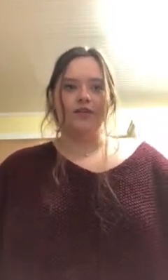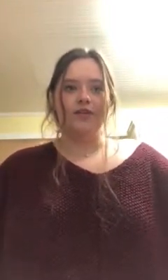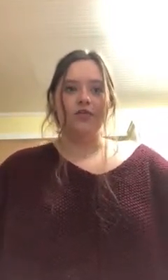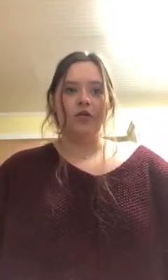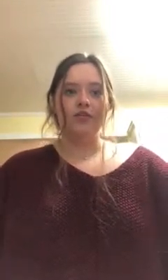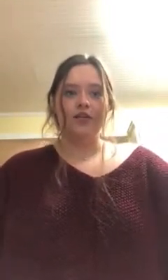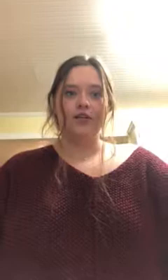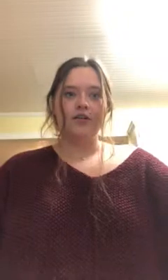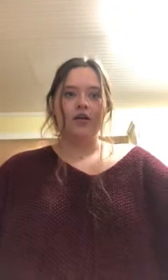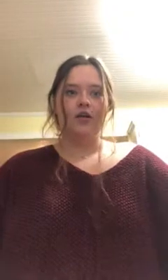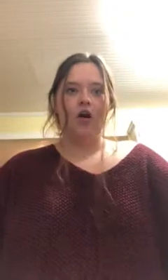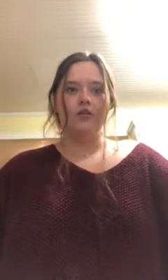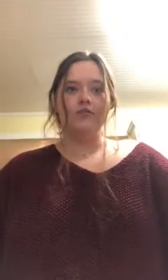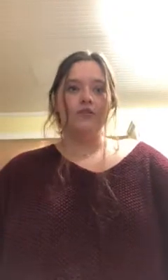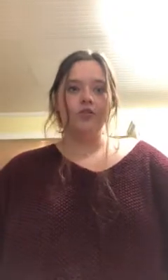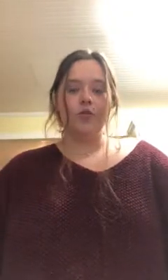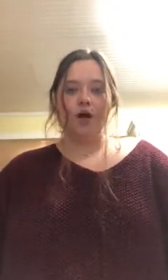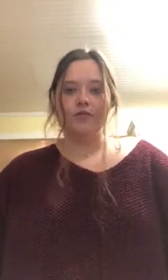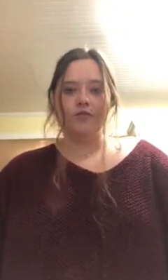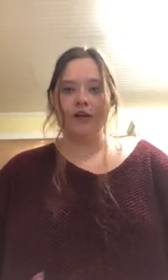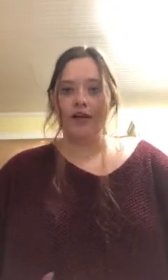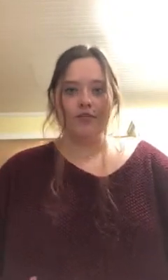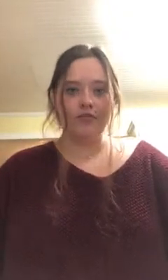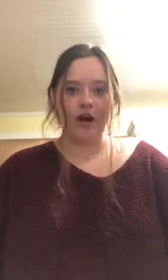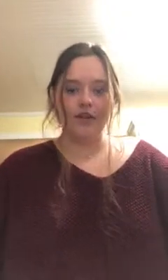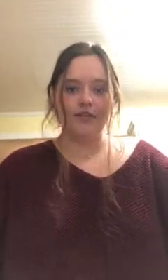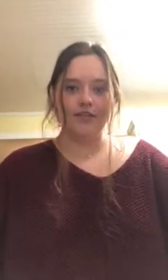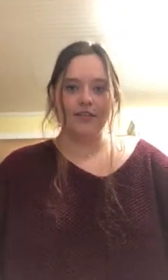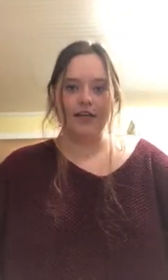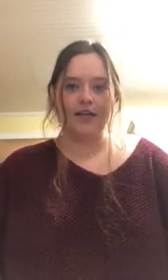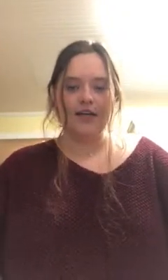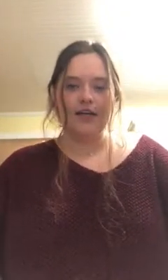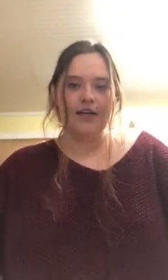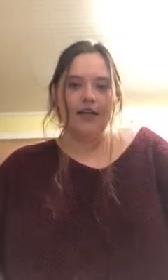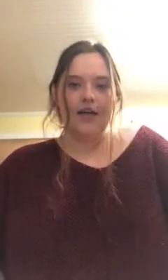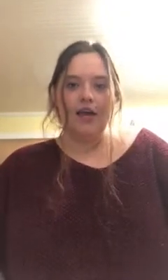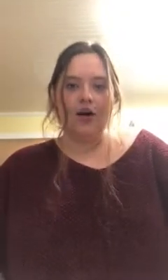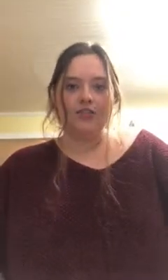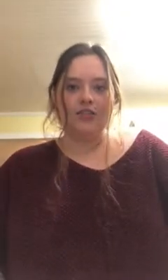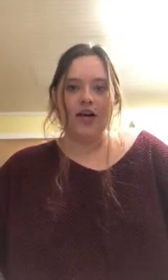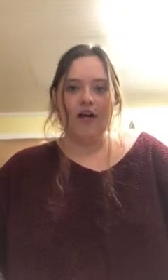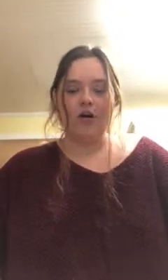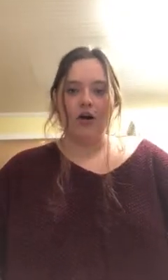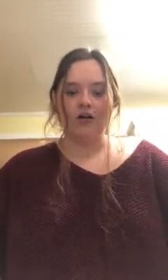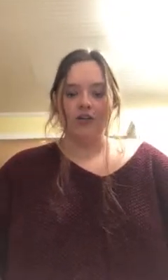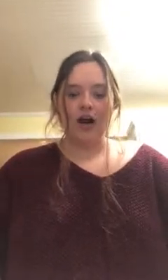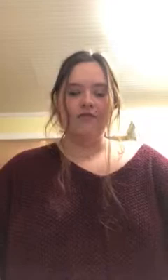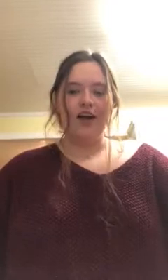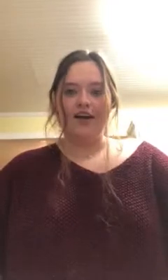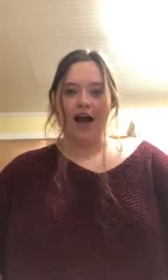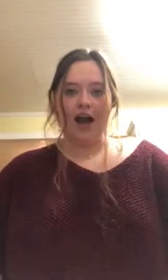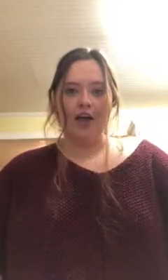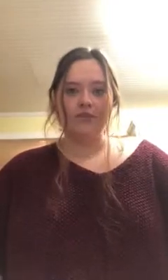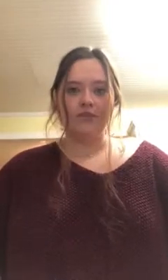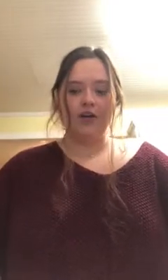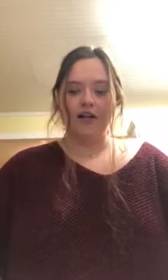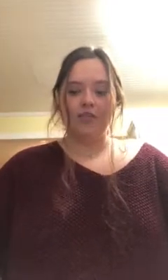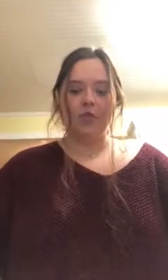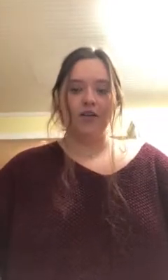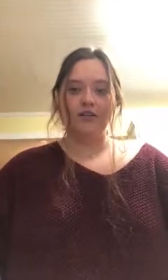is student loans can cause future problems for any of your finances and it causes you to have a harder time finding a house or finding somewhere to